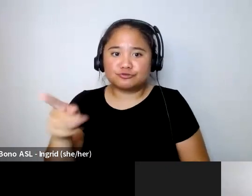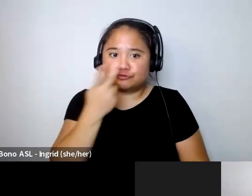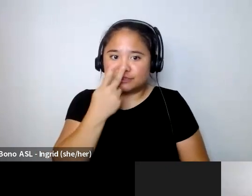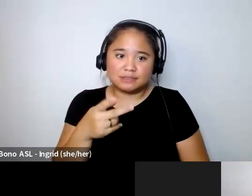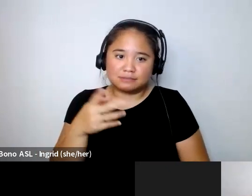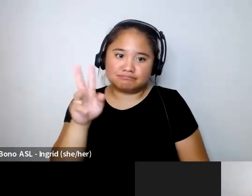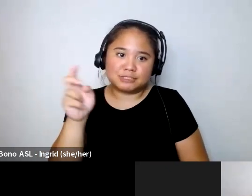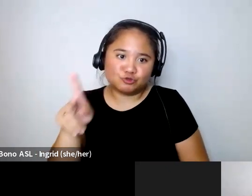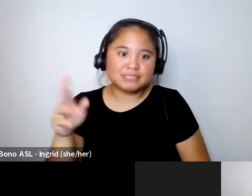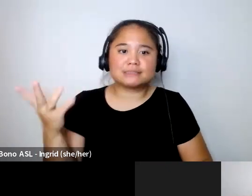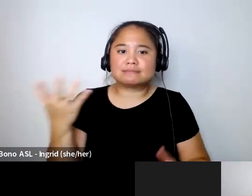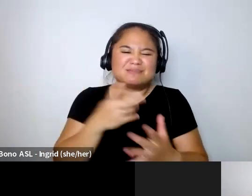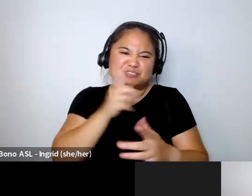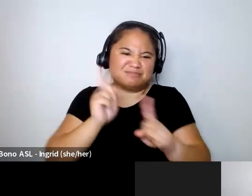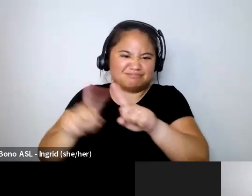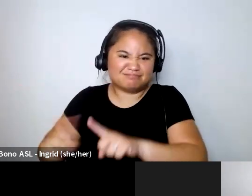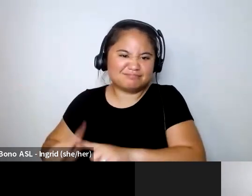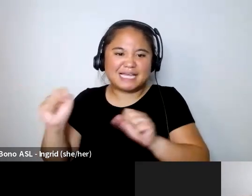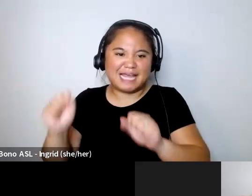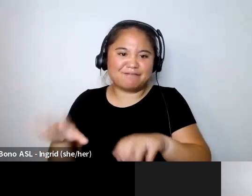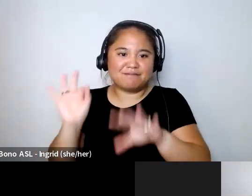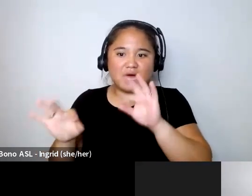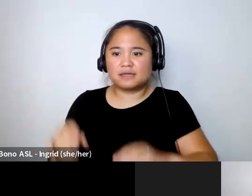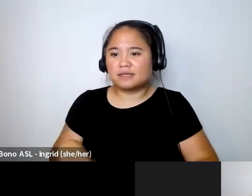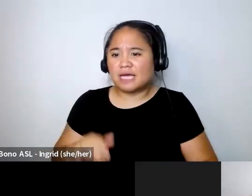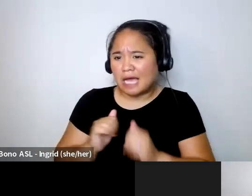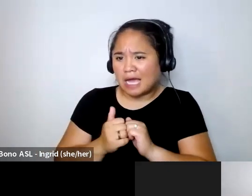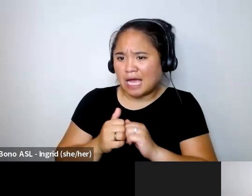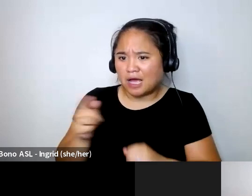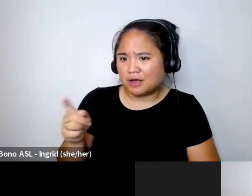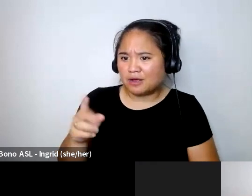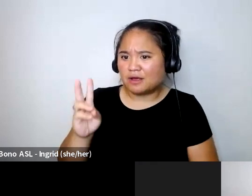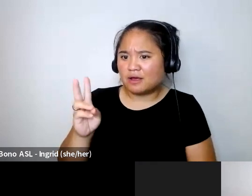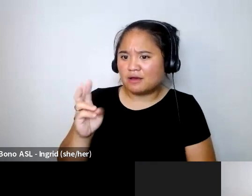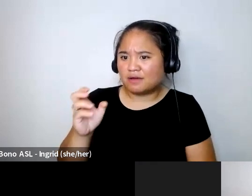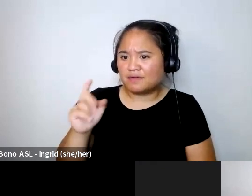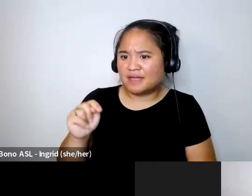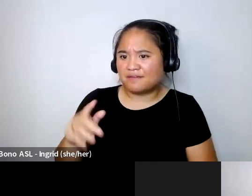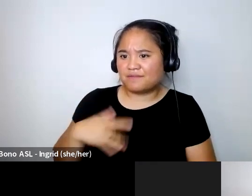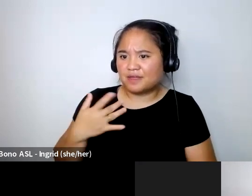things how did velvet feel about all the carl lagerfeld hmm